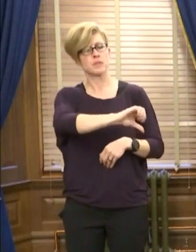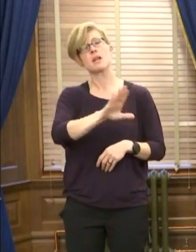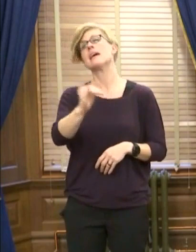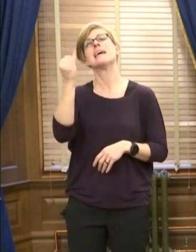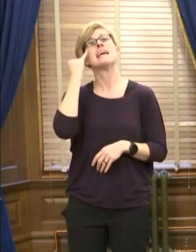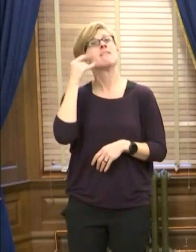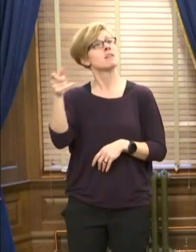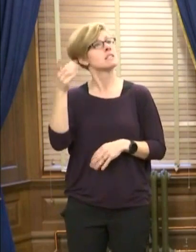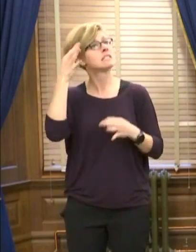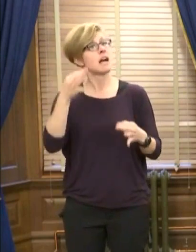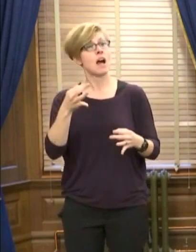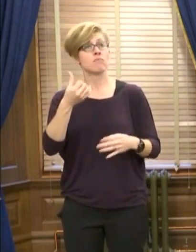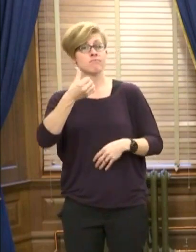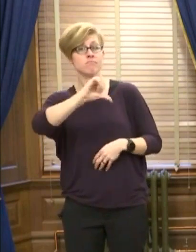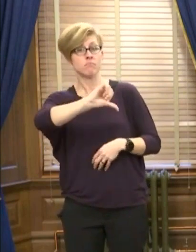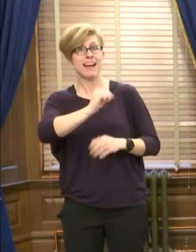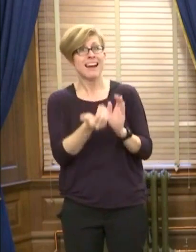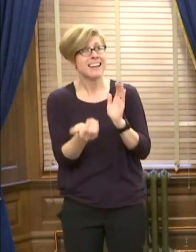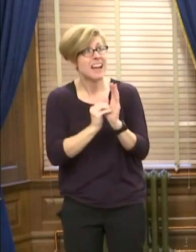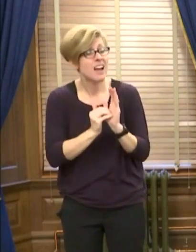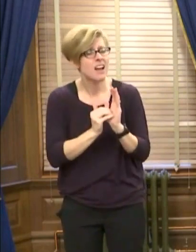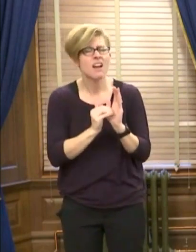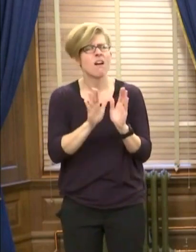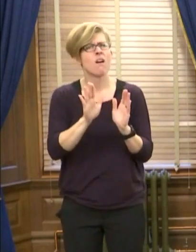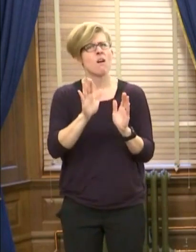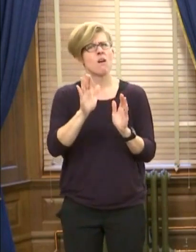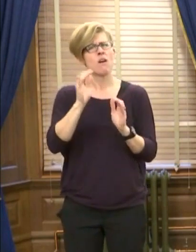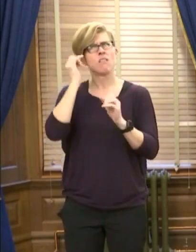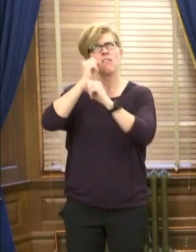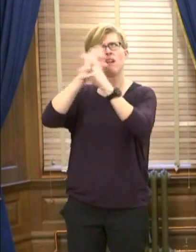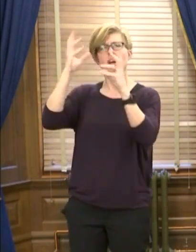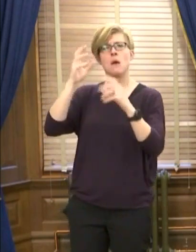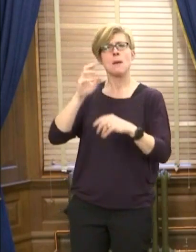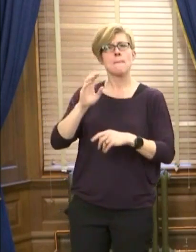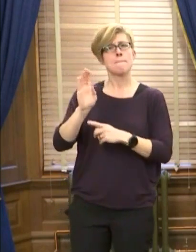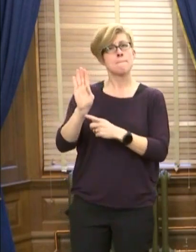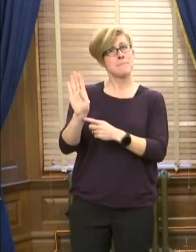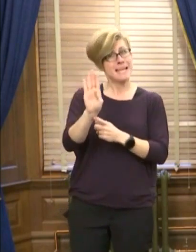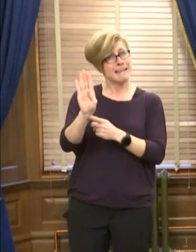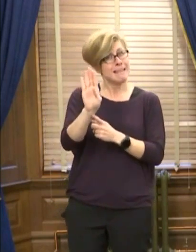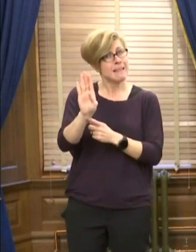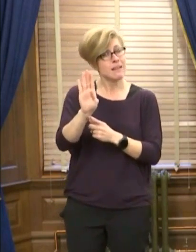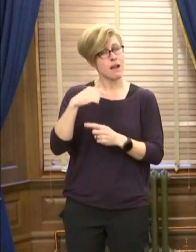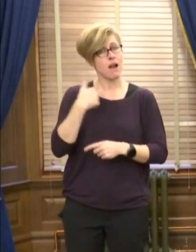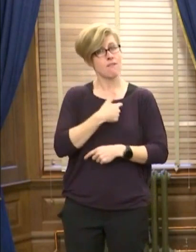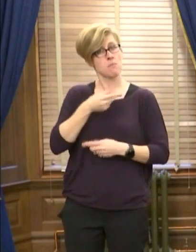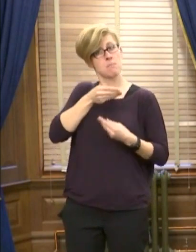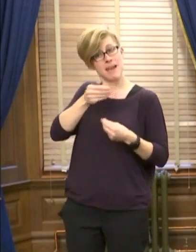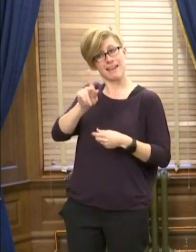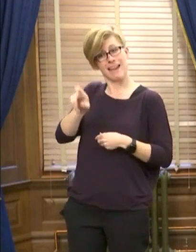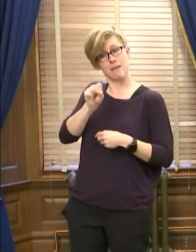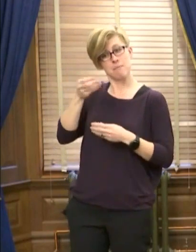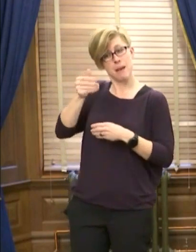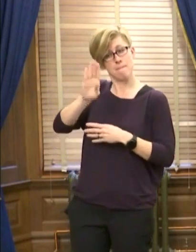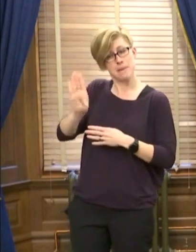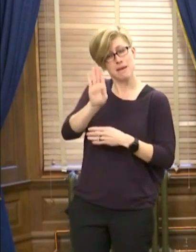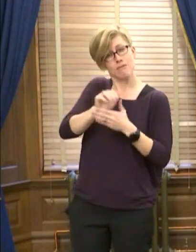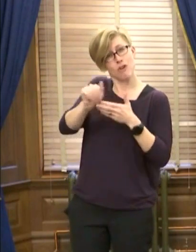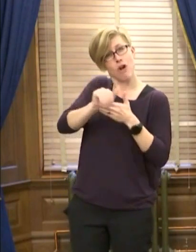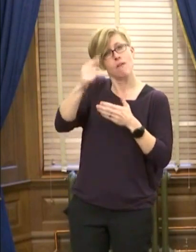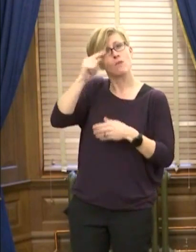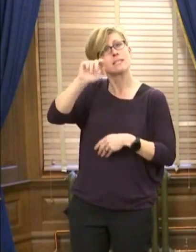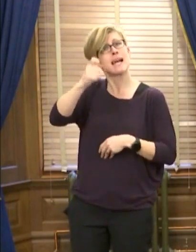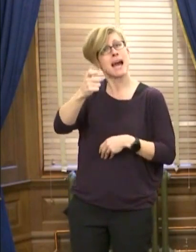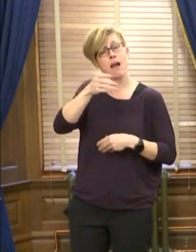expansion yet again. Billions of taxpayer dollars, Kansas taxpayer dollars, will continue to go to other